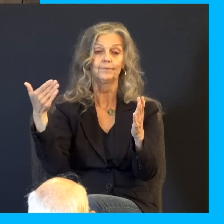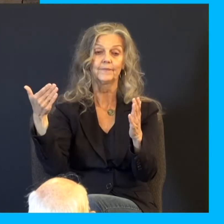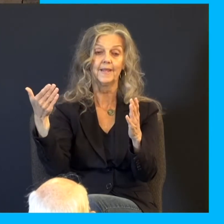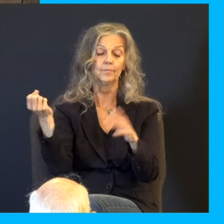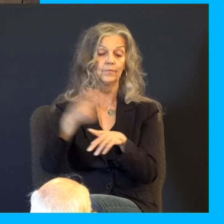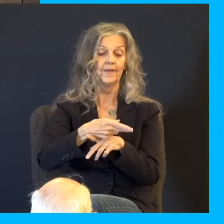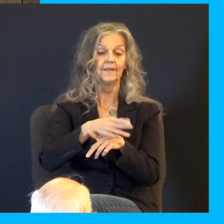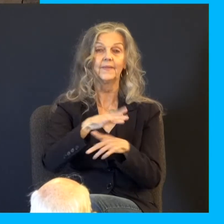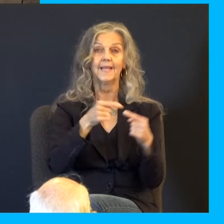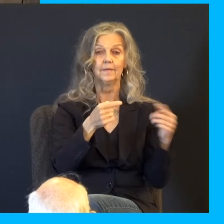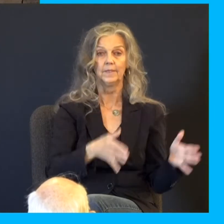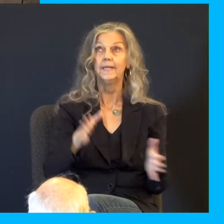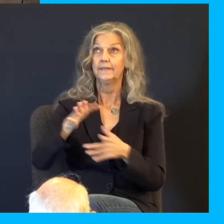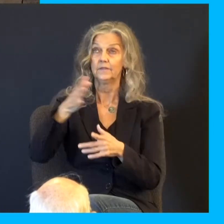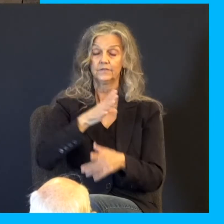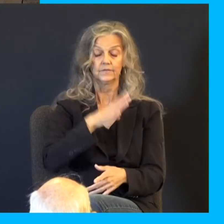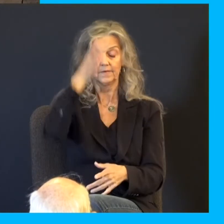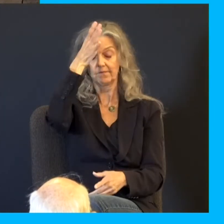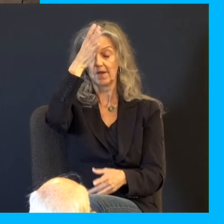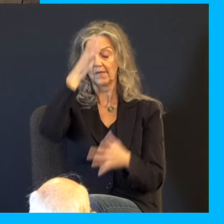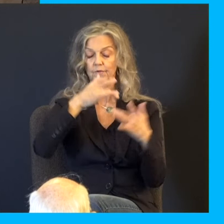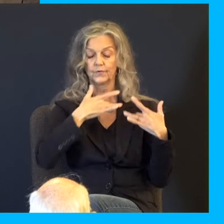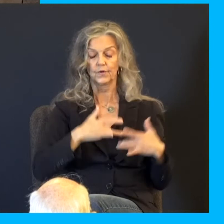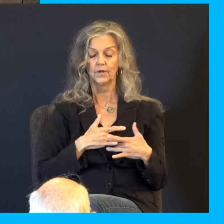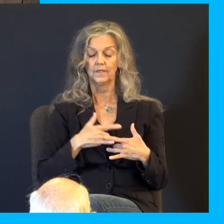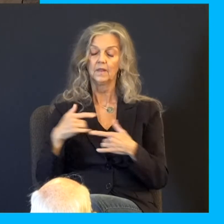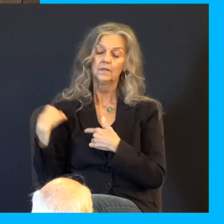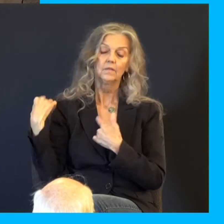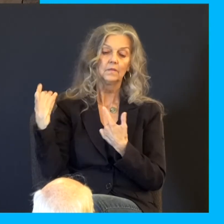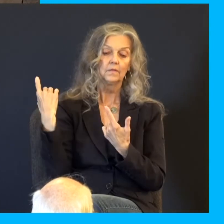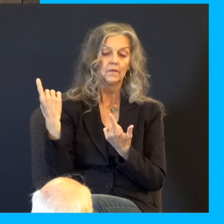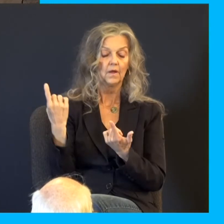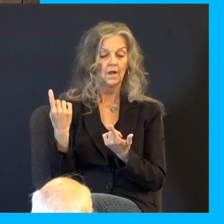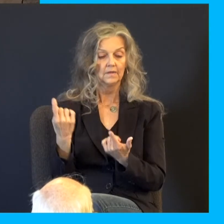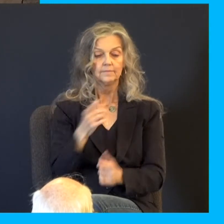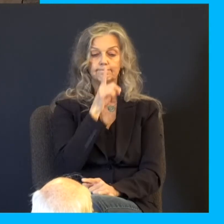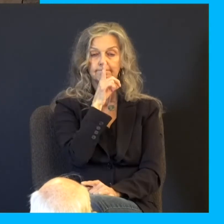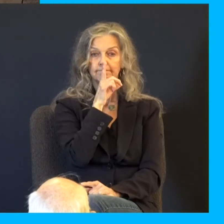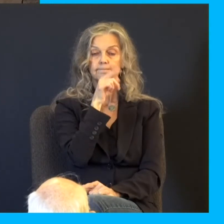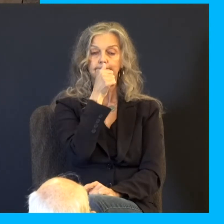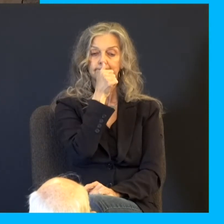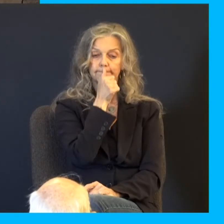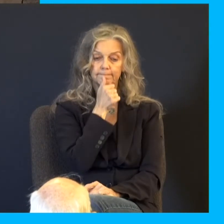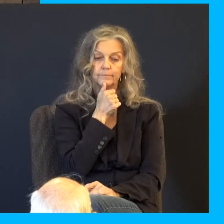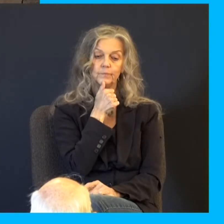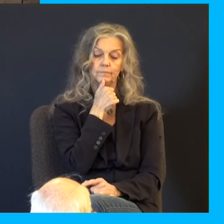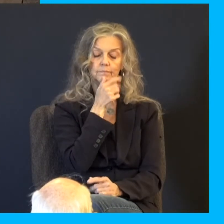Here's the Father's heart. I have long time holding my peace. I have been still, and same word